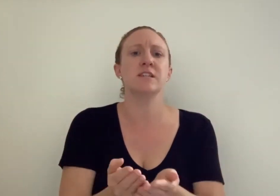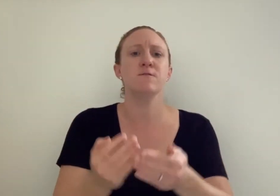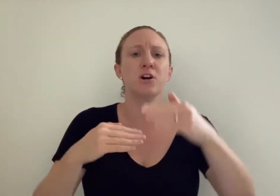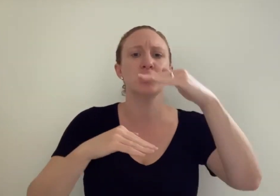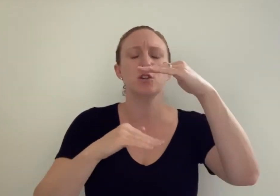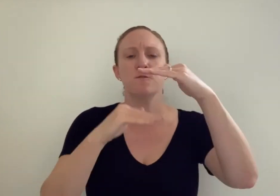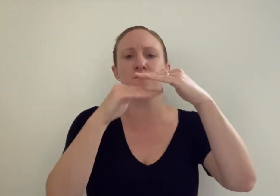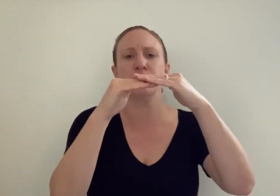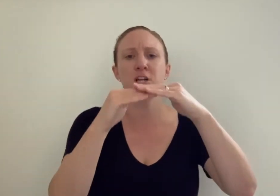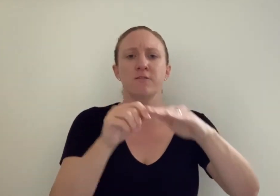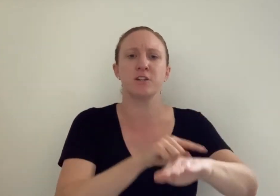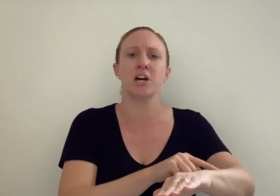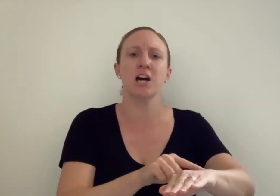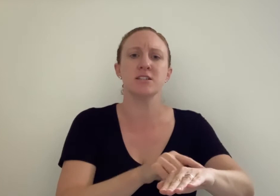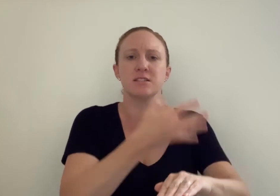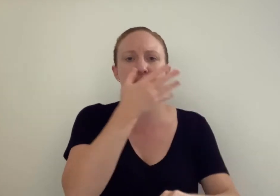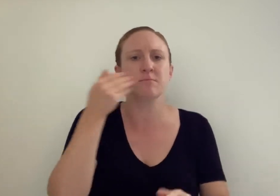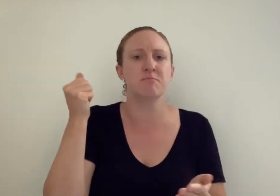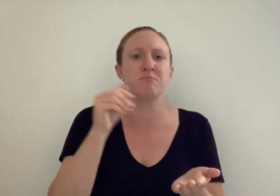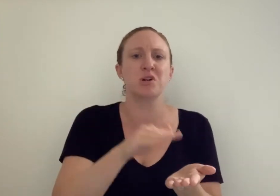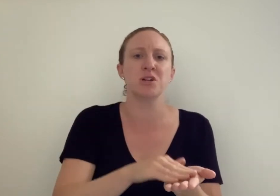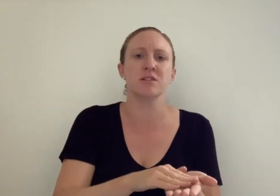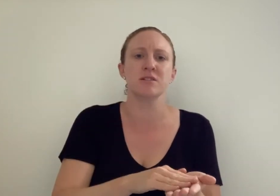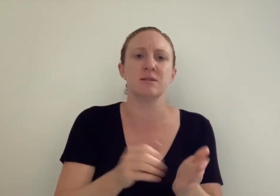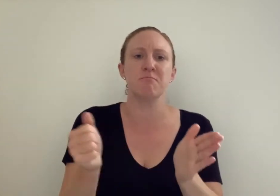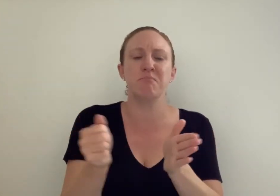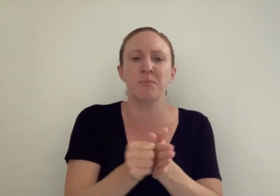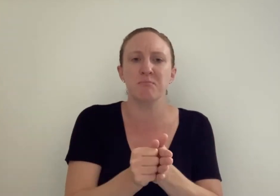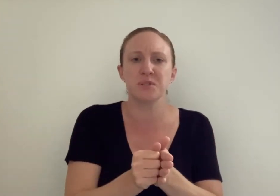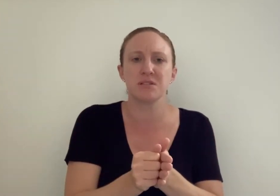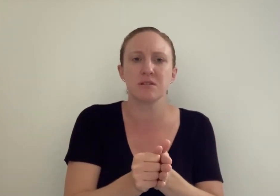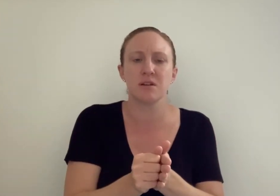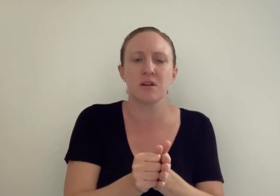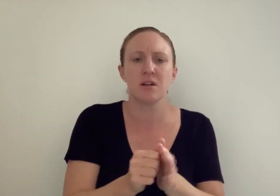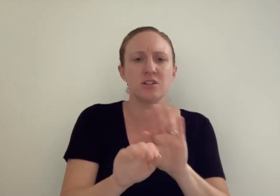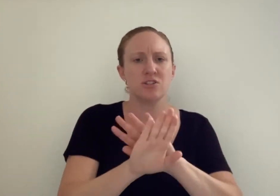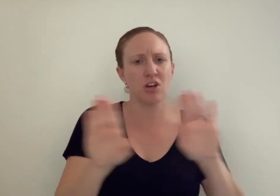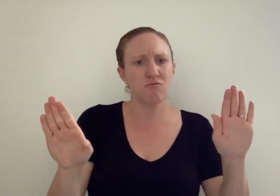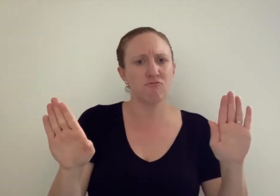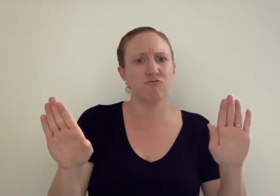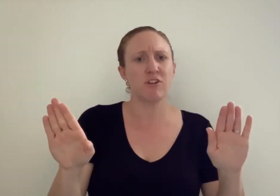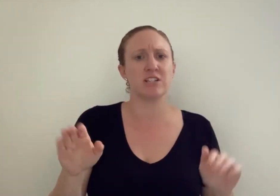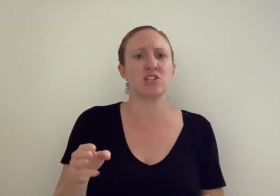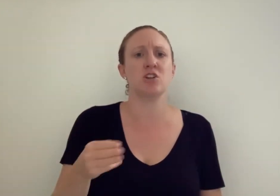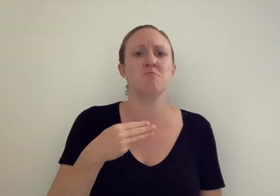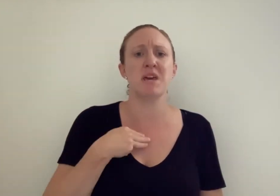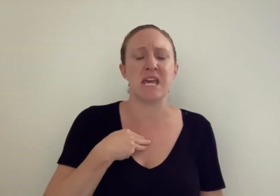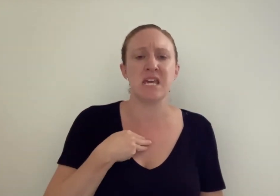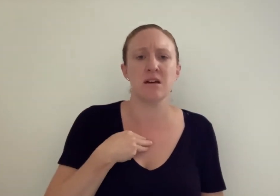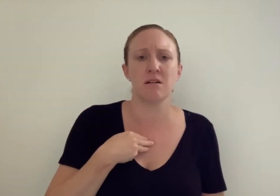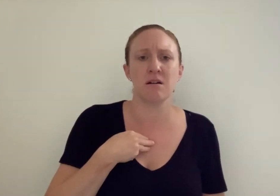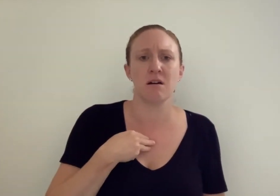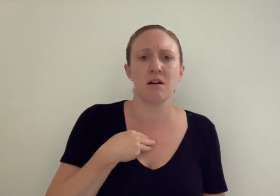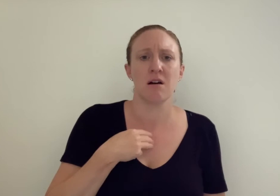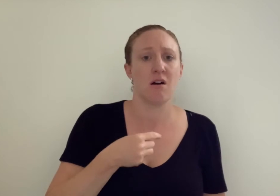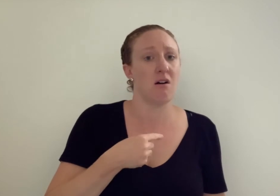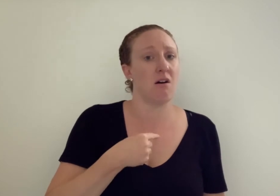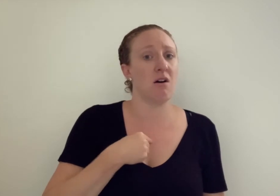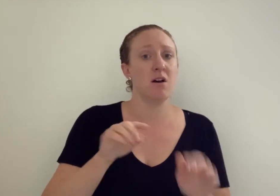far too full of cuts and burns and bumps. Don't rescue me. I